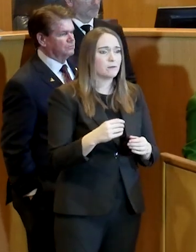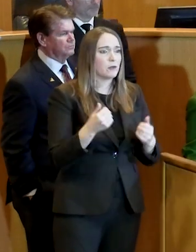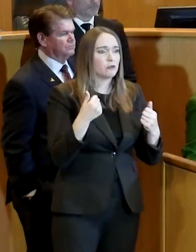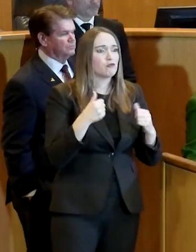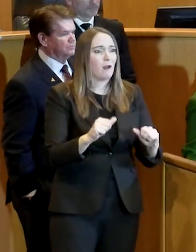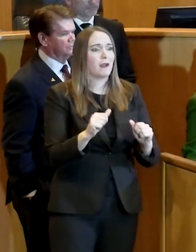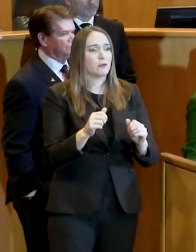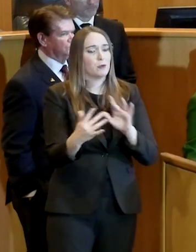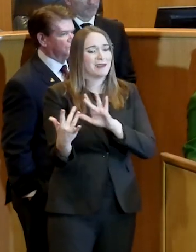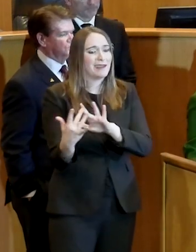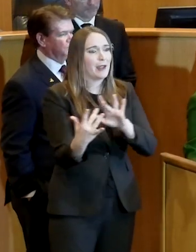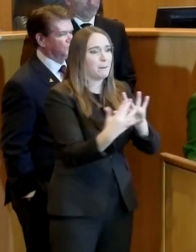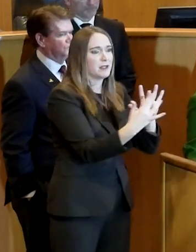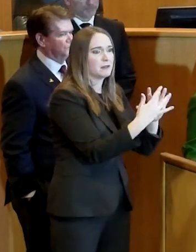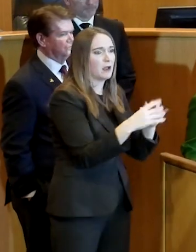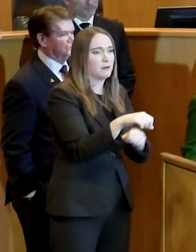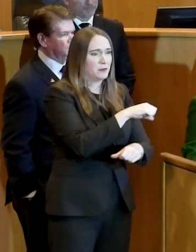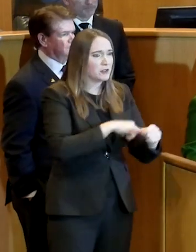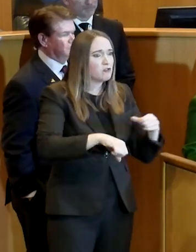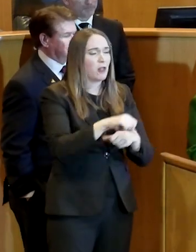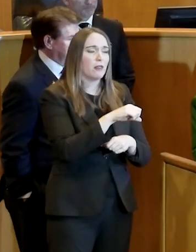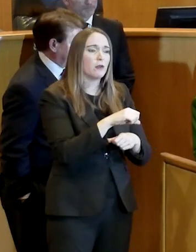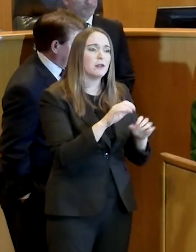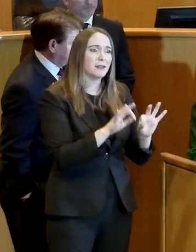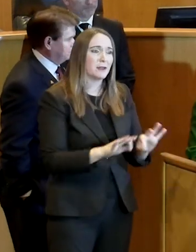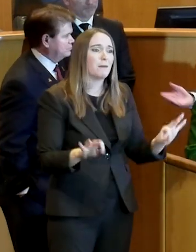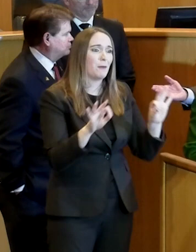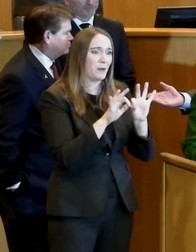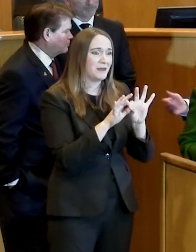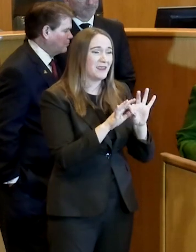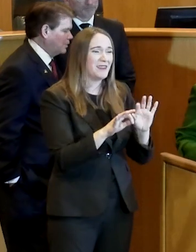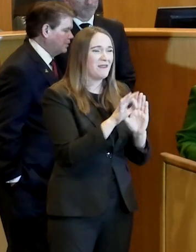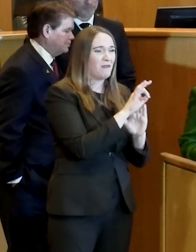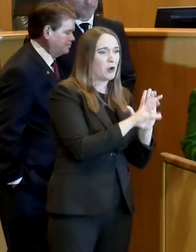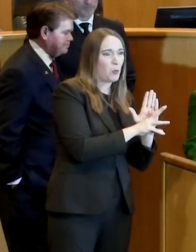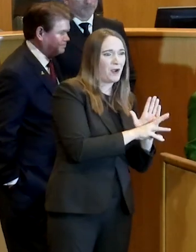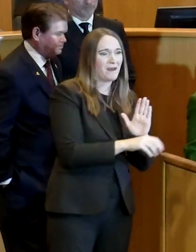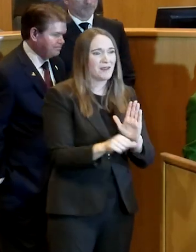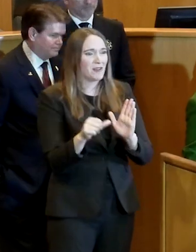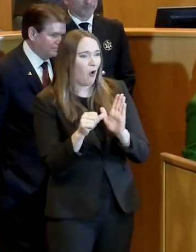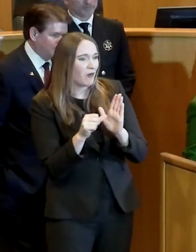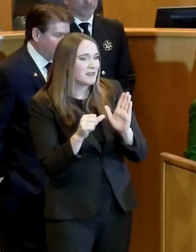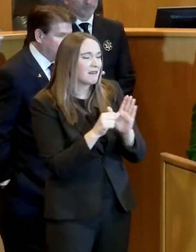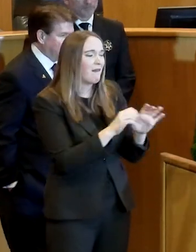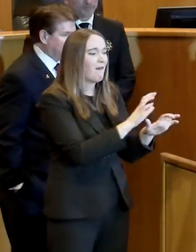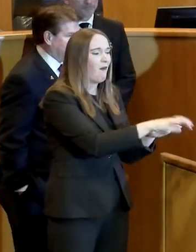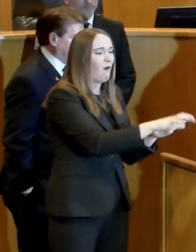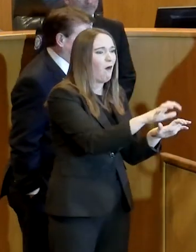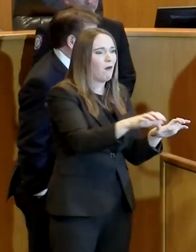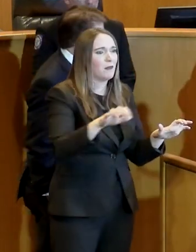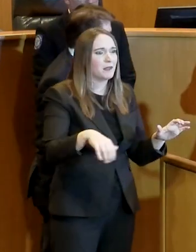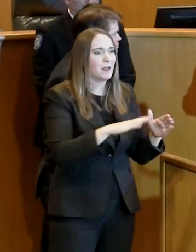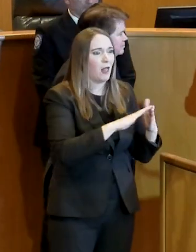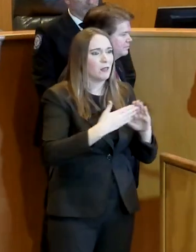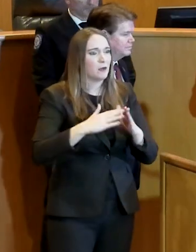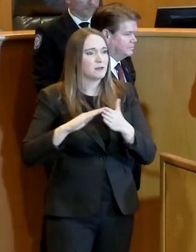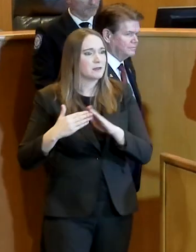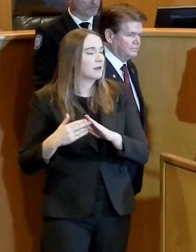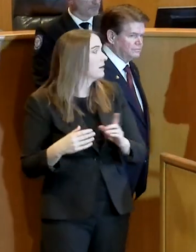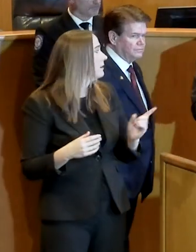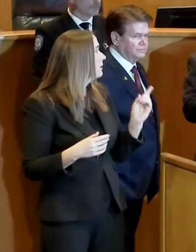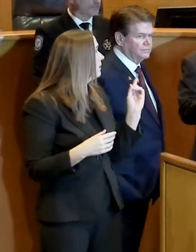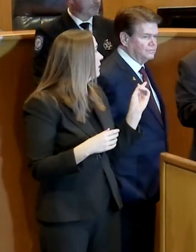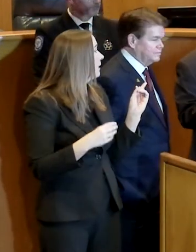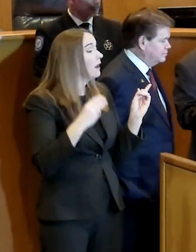and take care of each other. I know you will in Tarrant County's best way in Fort Worth and Arlington and all the other cities too. Thank you. Certainly the mayor's